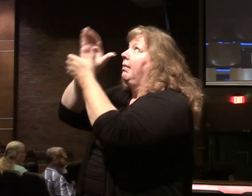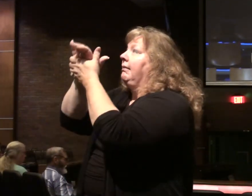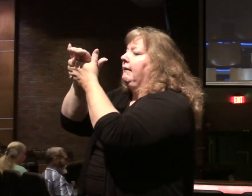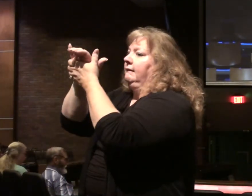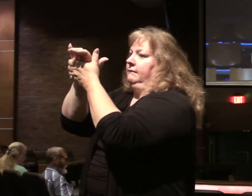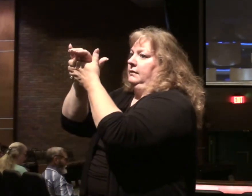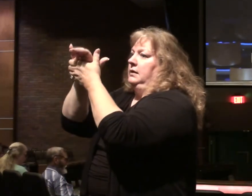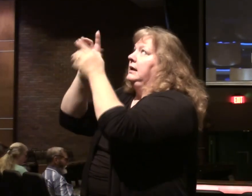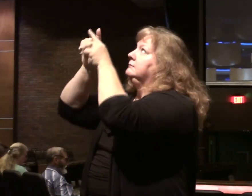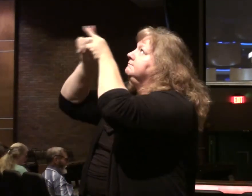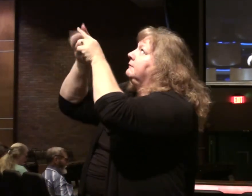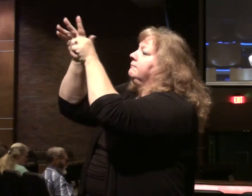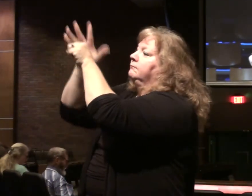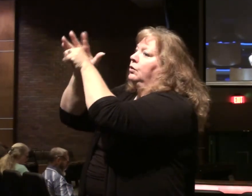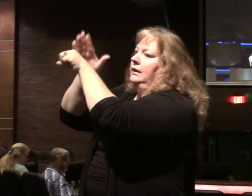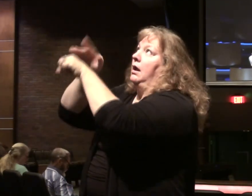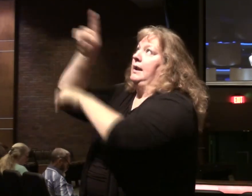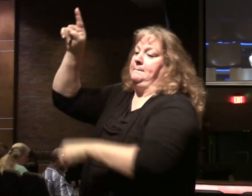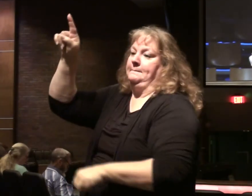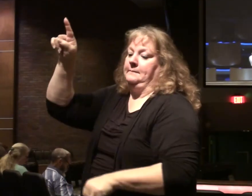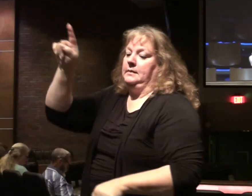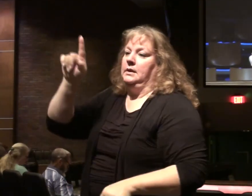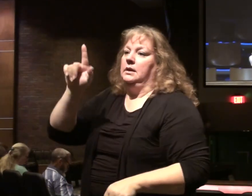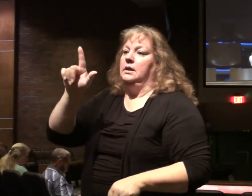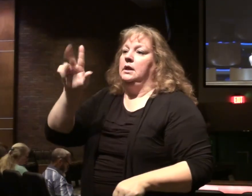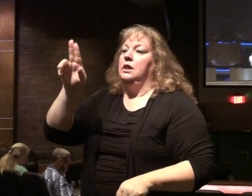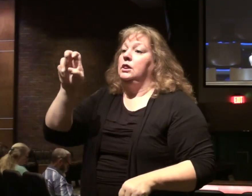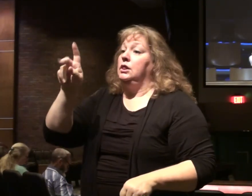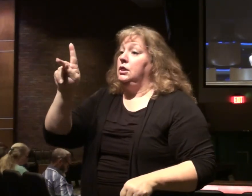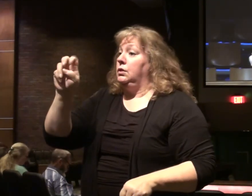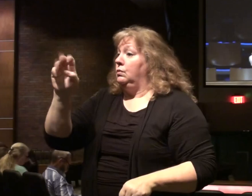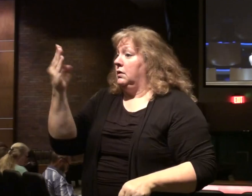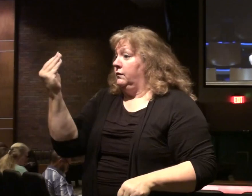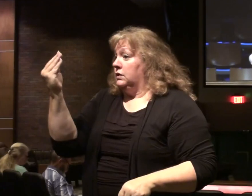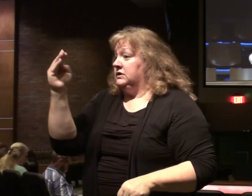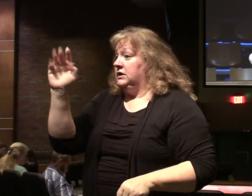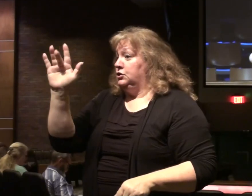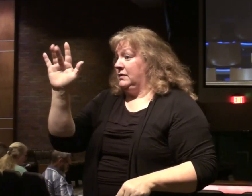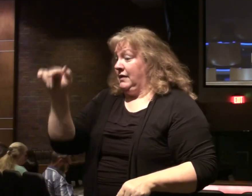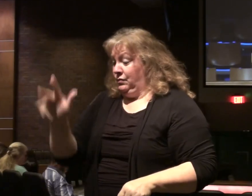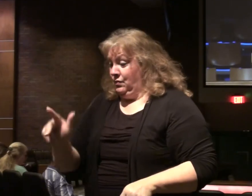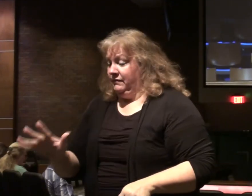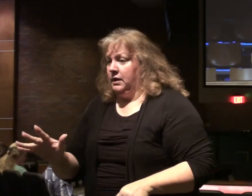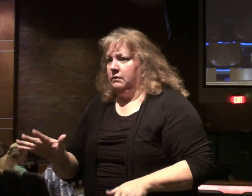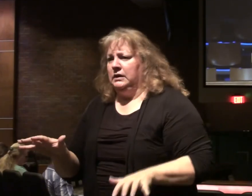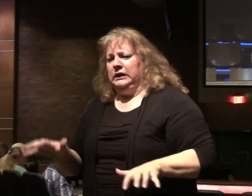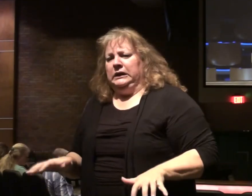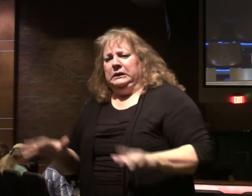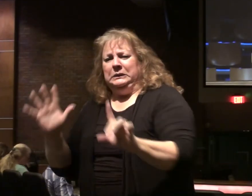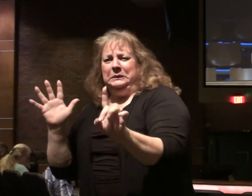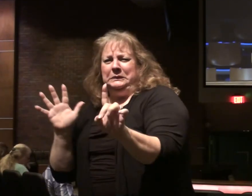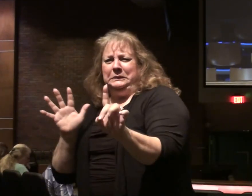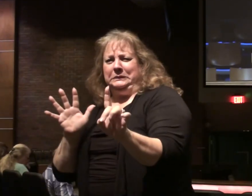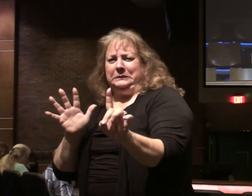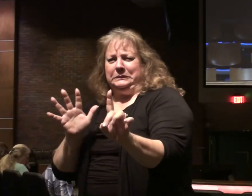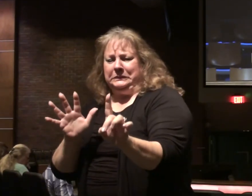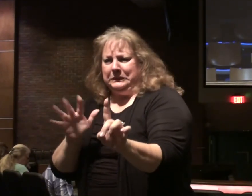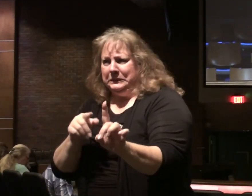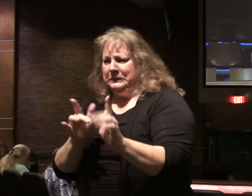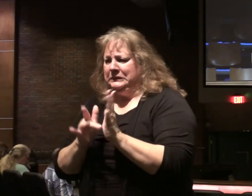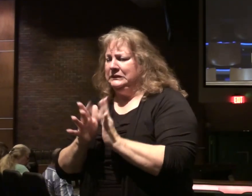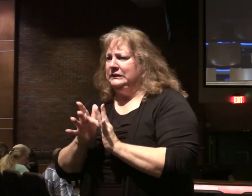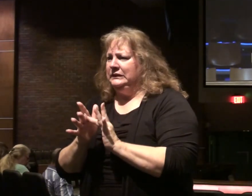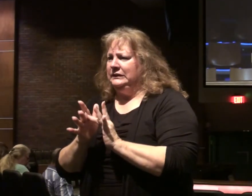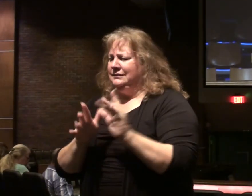So let's read our text this morning. Luke 14, 25-35. Now large crowds were going along with Him. And He